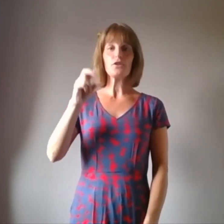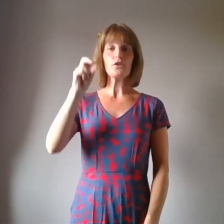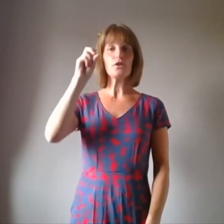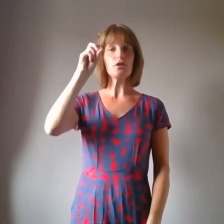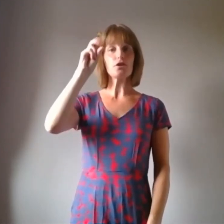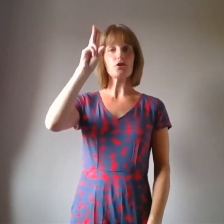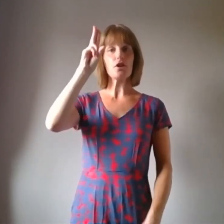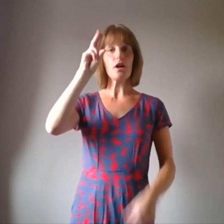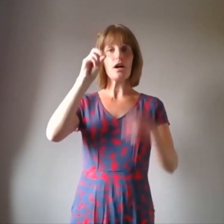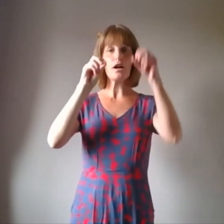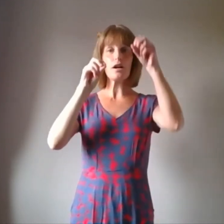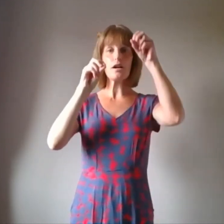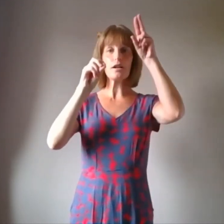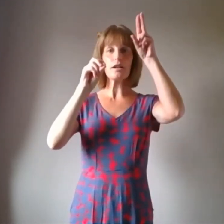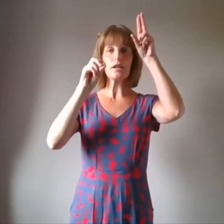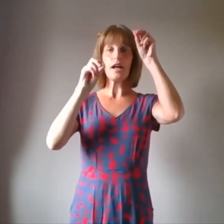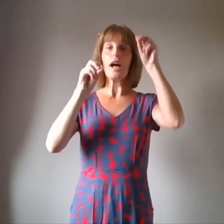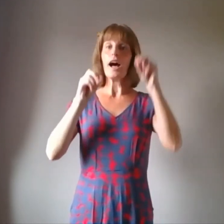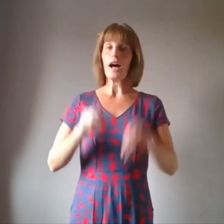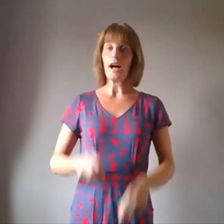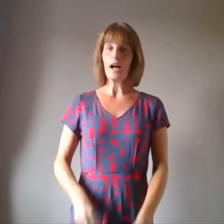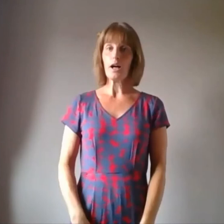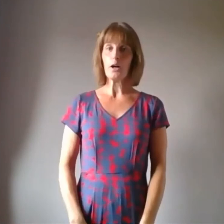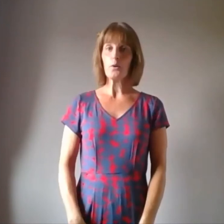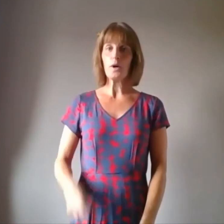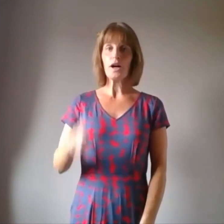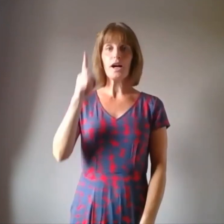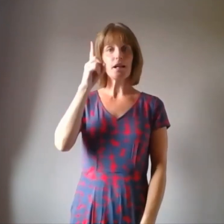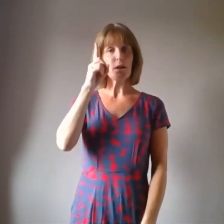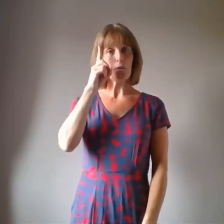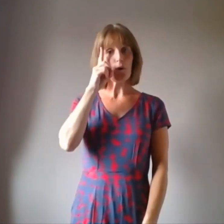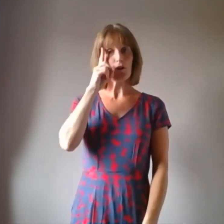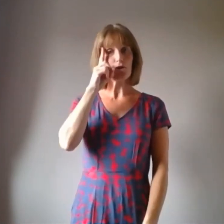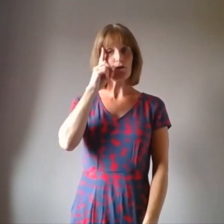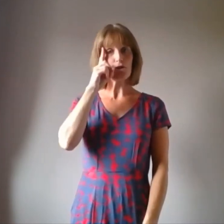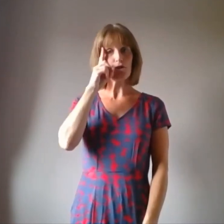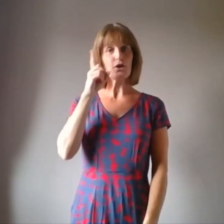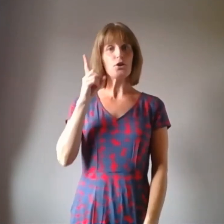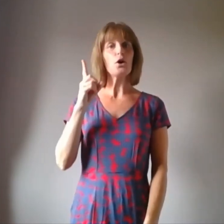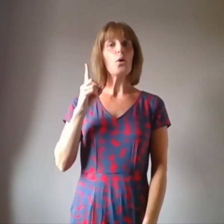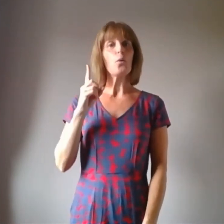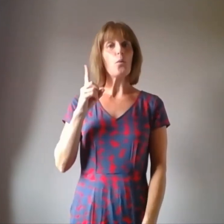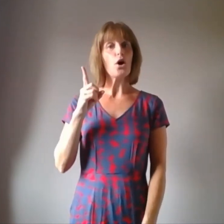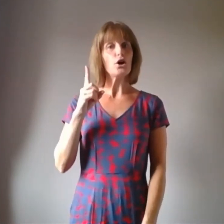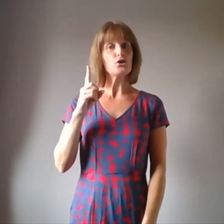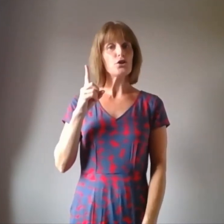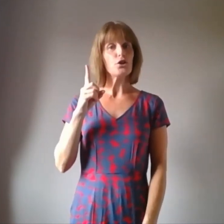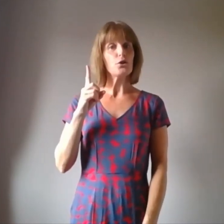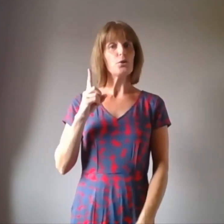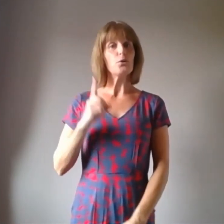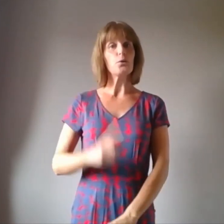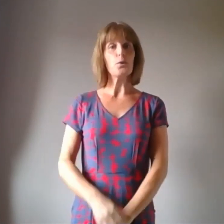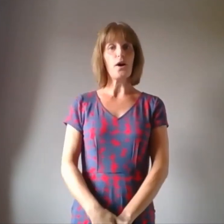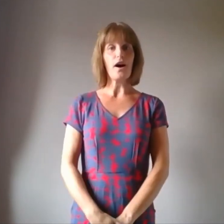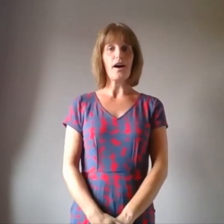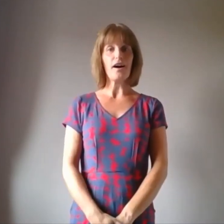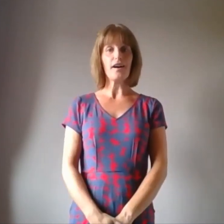star. How I wonder what you are.